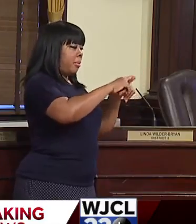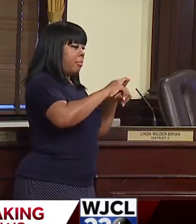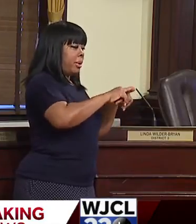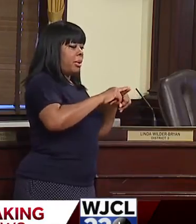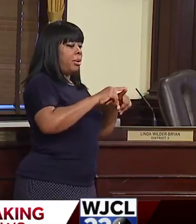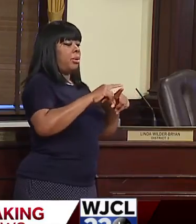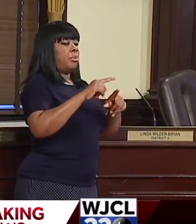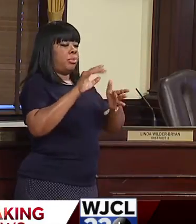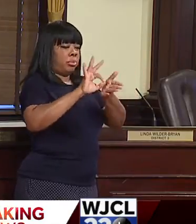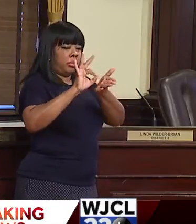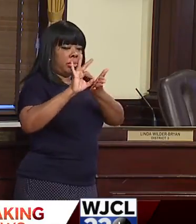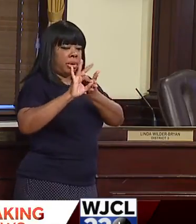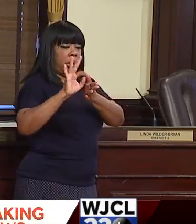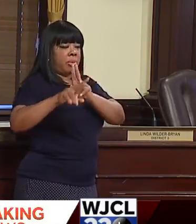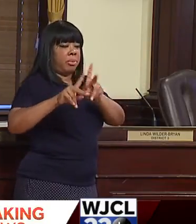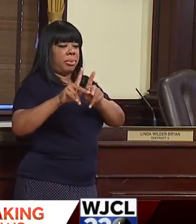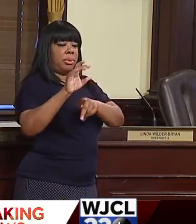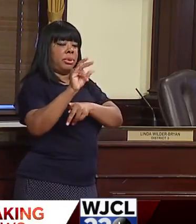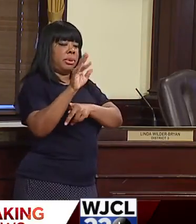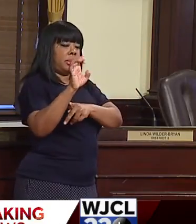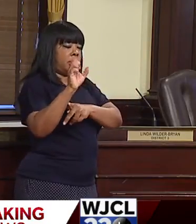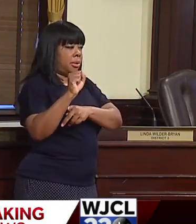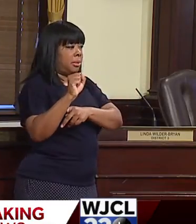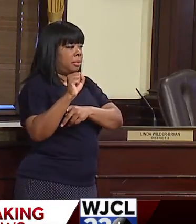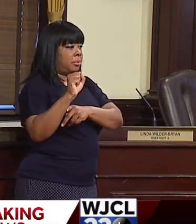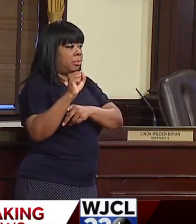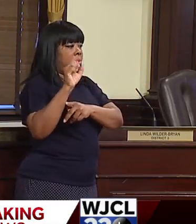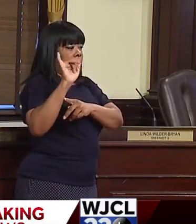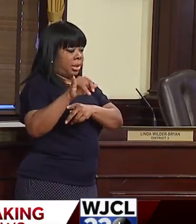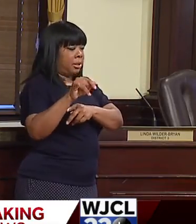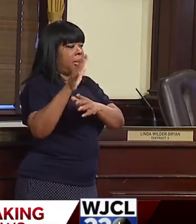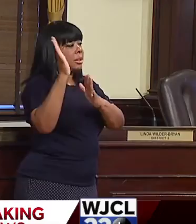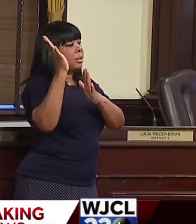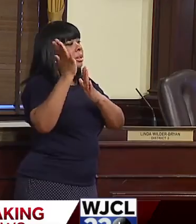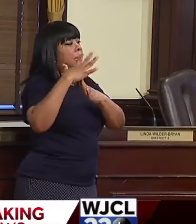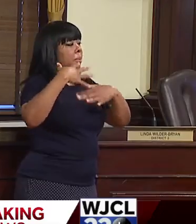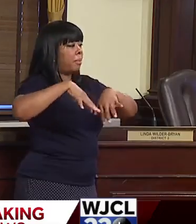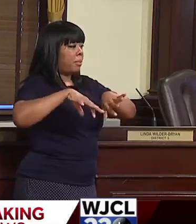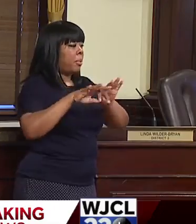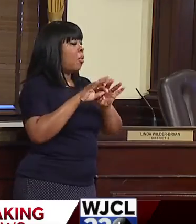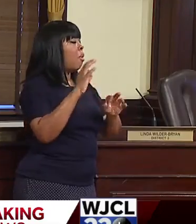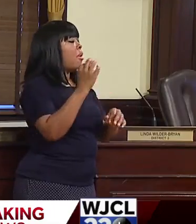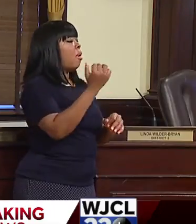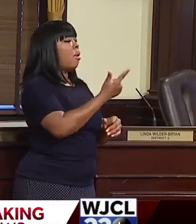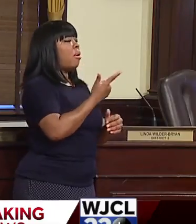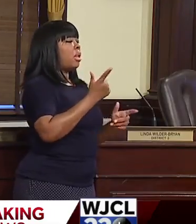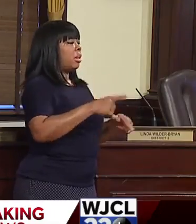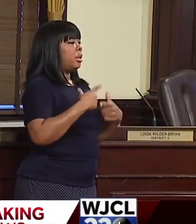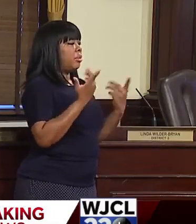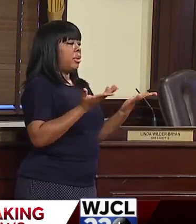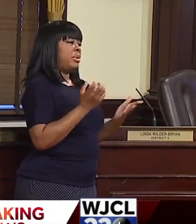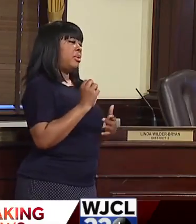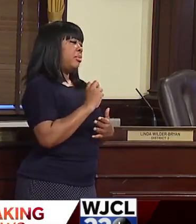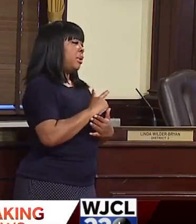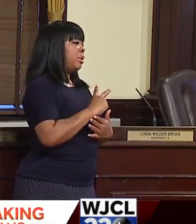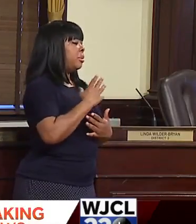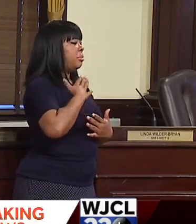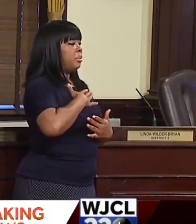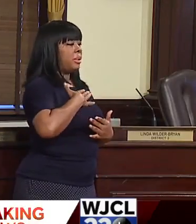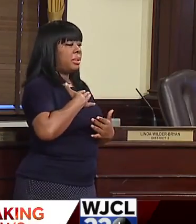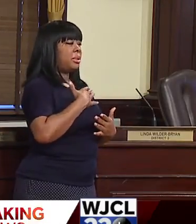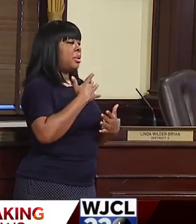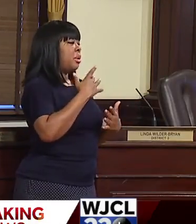to help our community to help and accurate count of everyone living in Savannah. Make sure we have